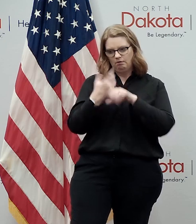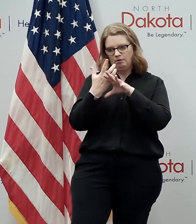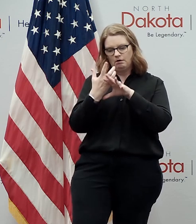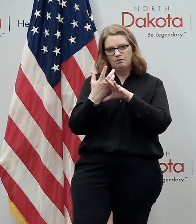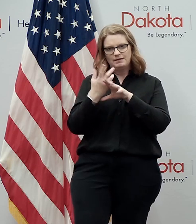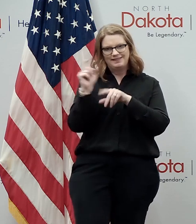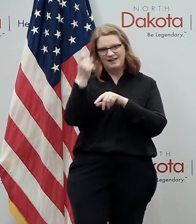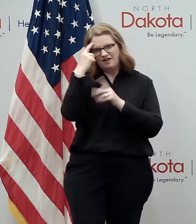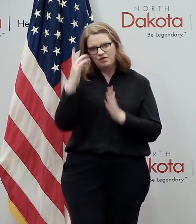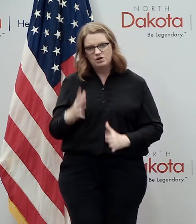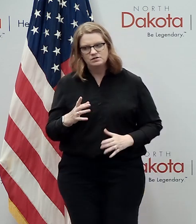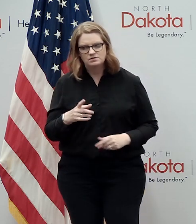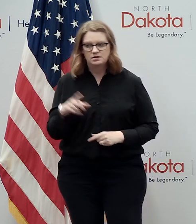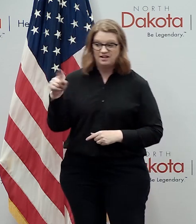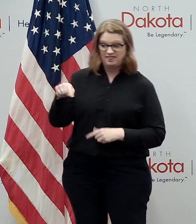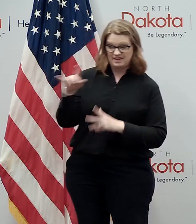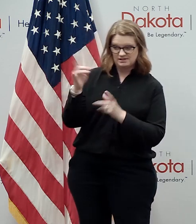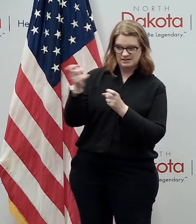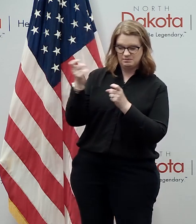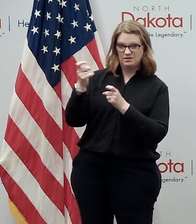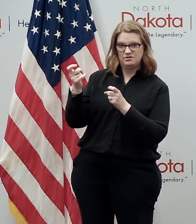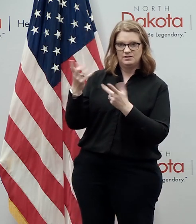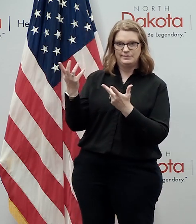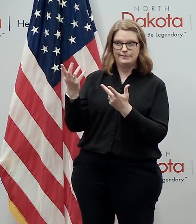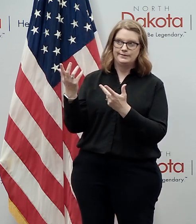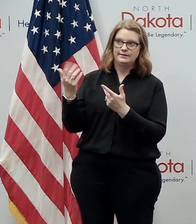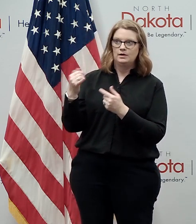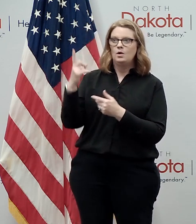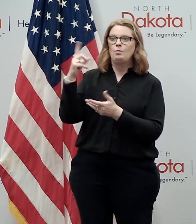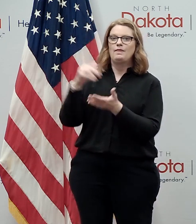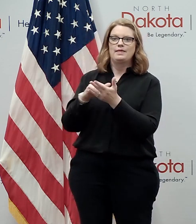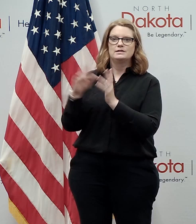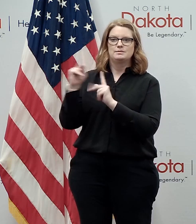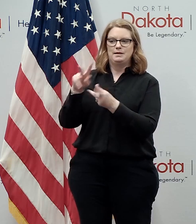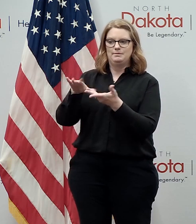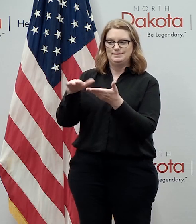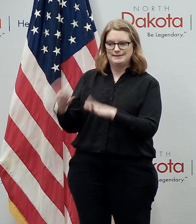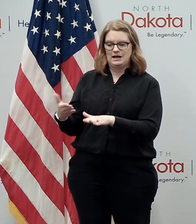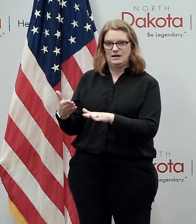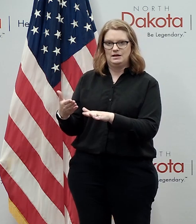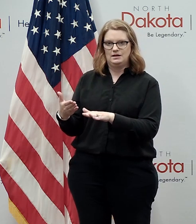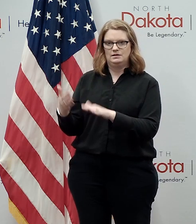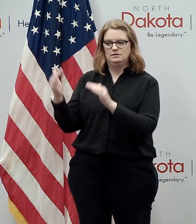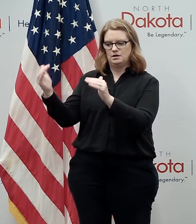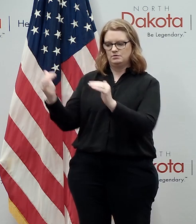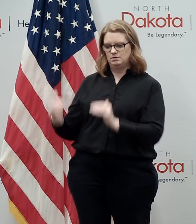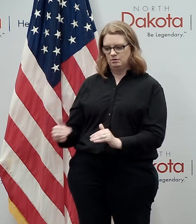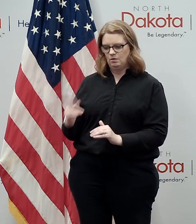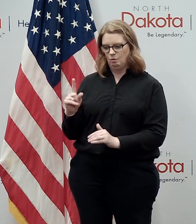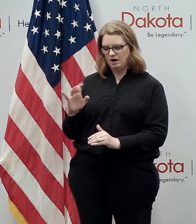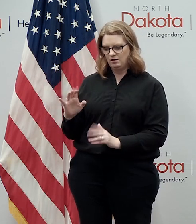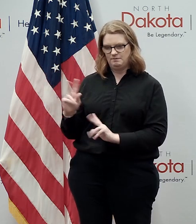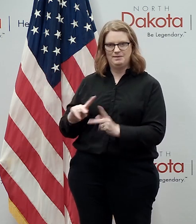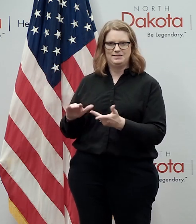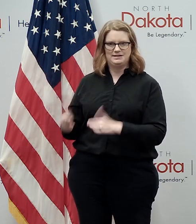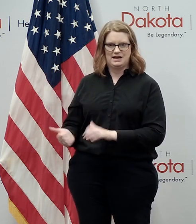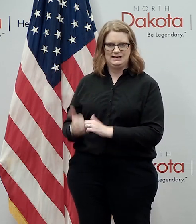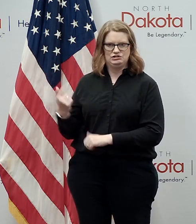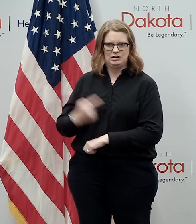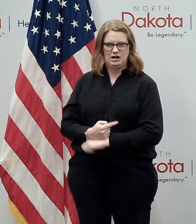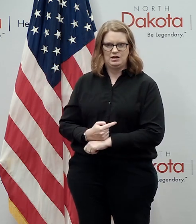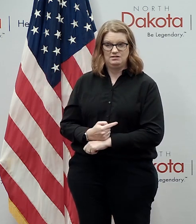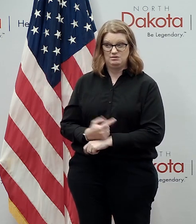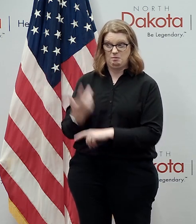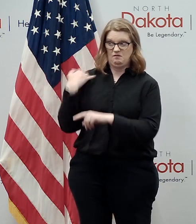you know they're celebrating that they're down from having you know a thousand people die in a day down to hundreds of people die in a day you know that is a